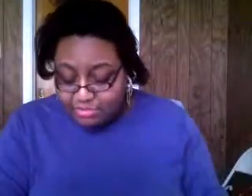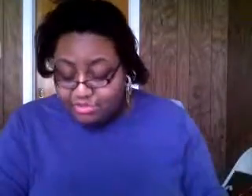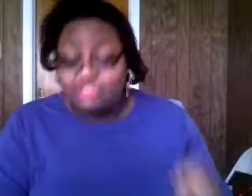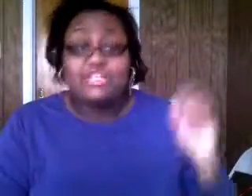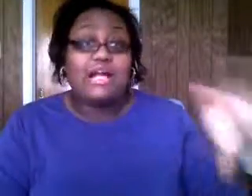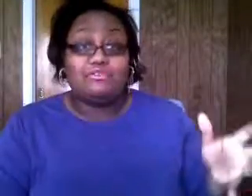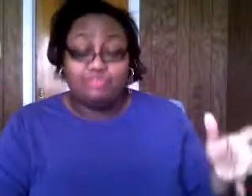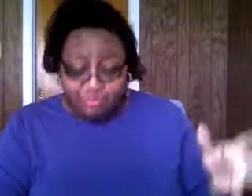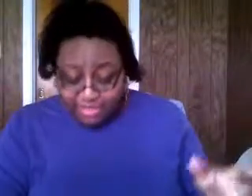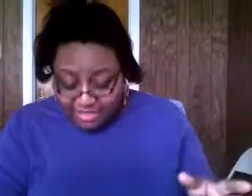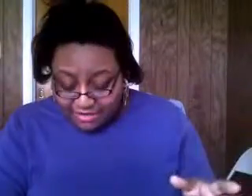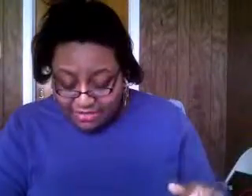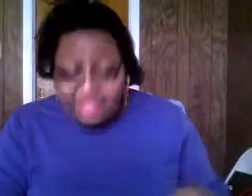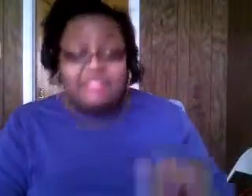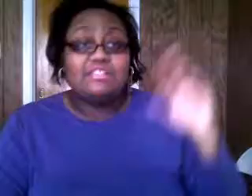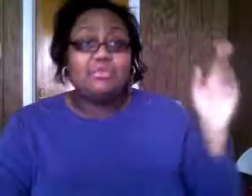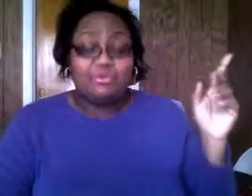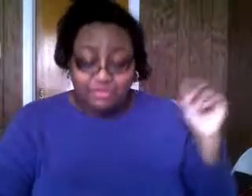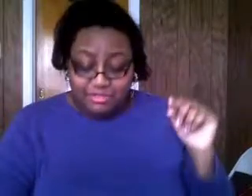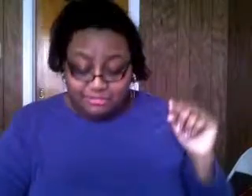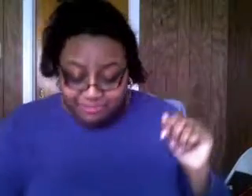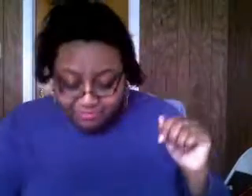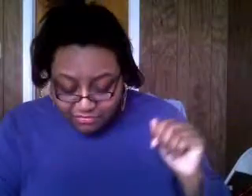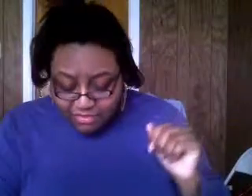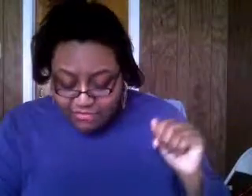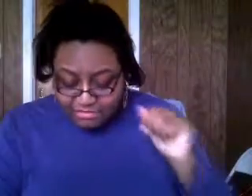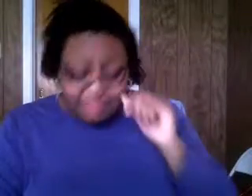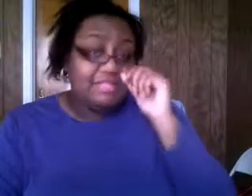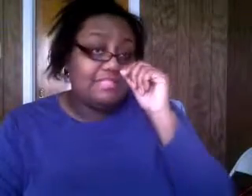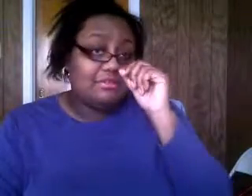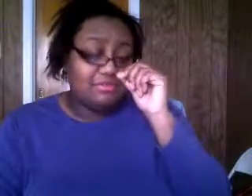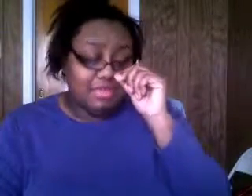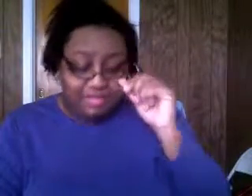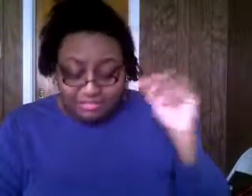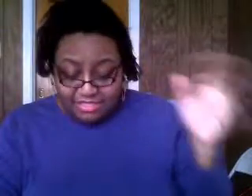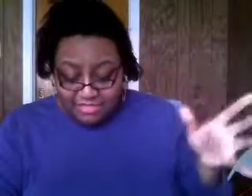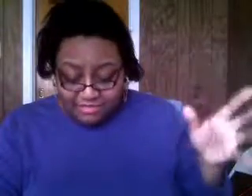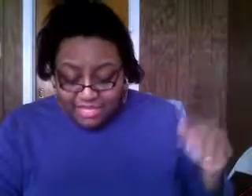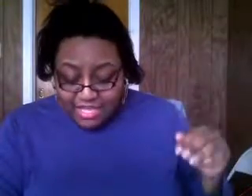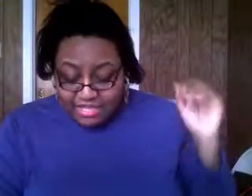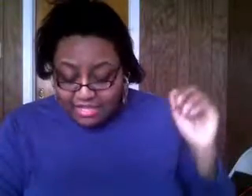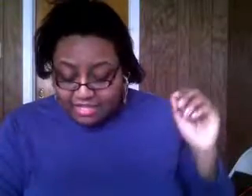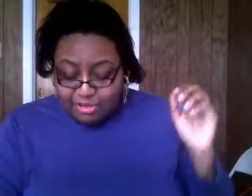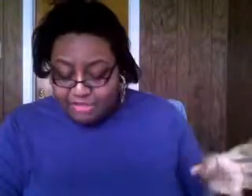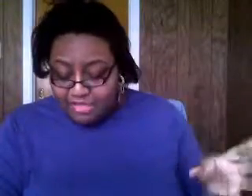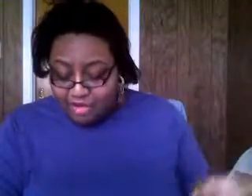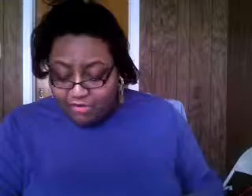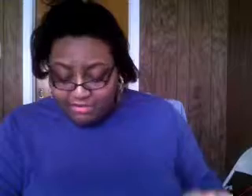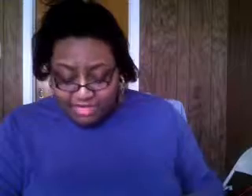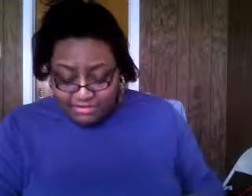according to chicagotribune.com this is a quote um from cbslocal.com that he left a majority of officers out